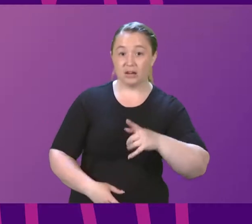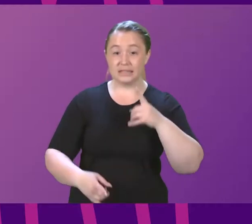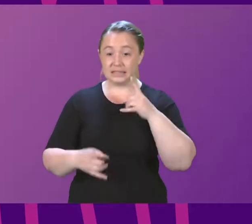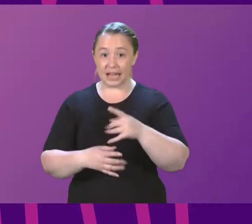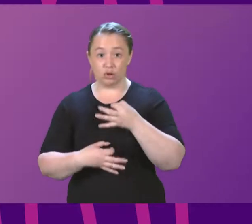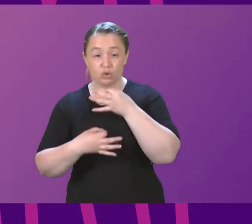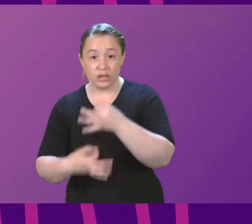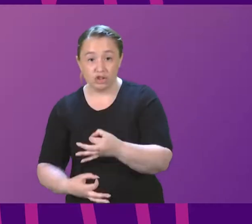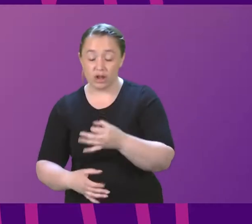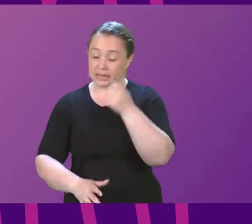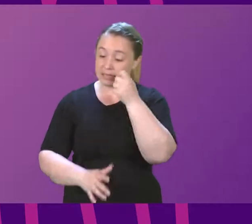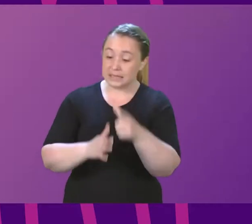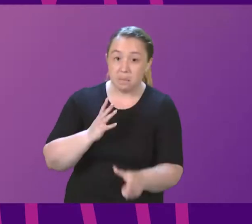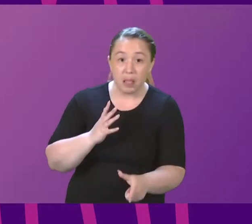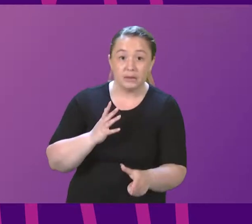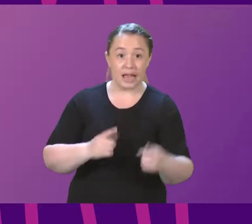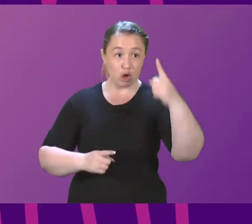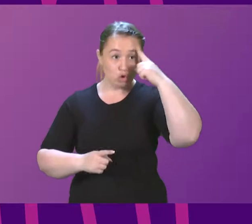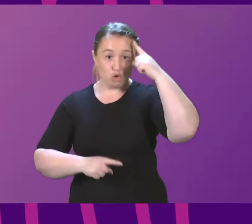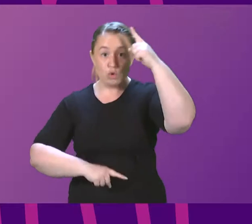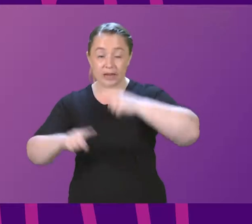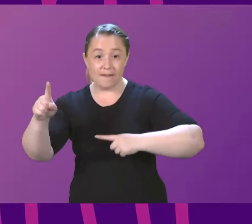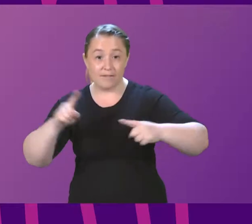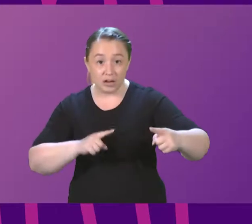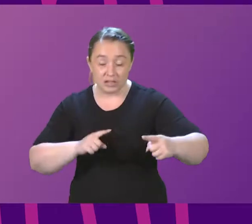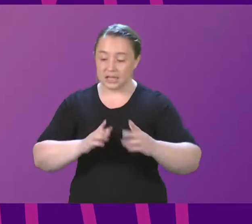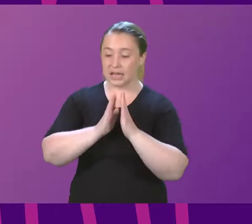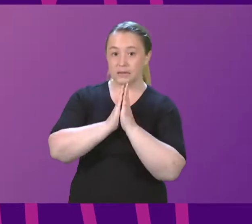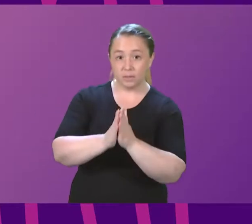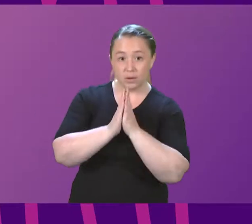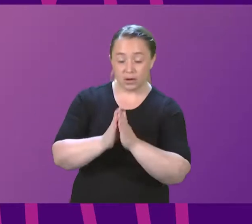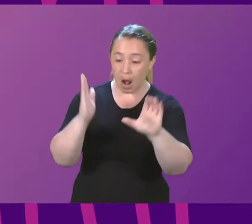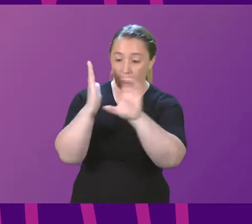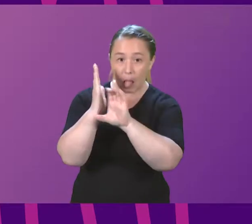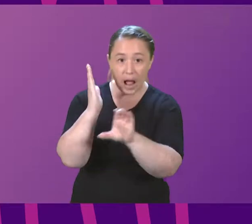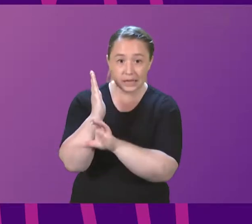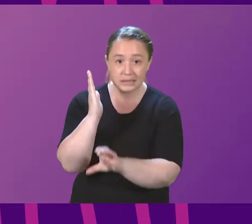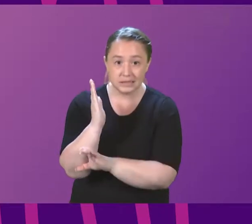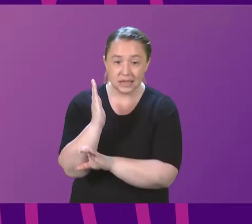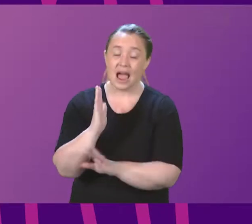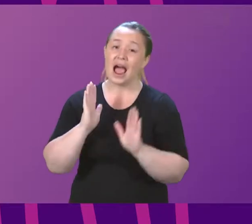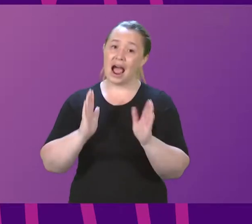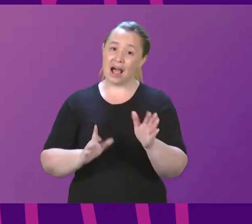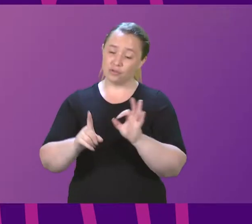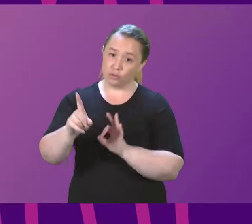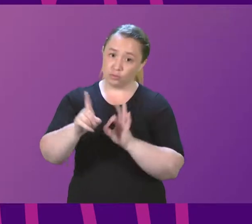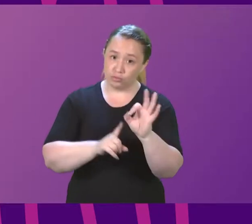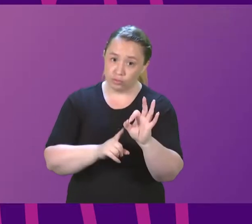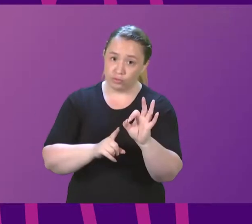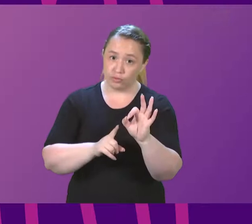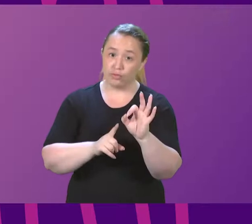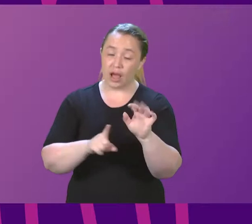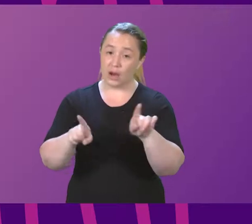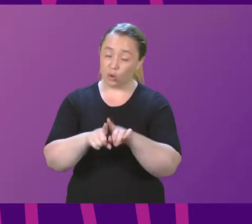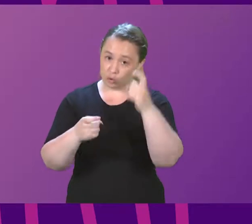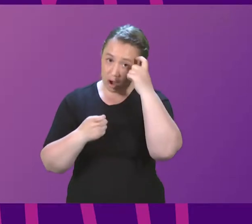disabilities, neurodivergence, religion and class need to be much better understood in